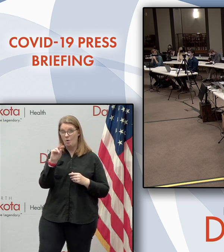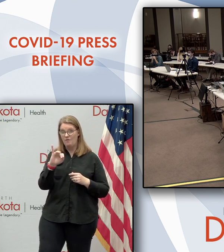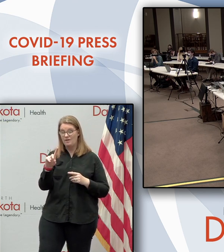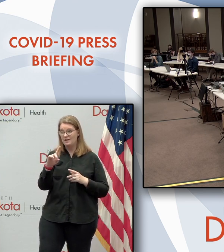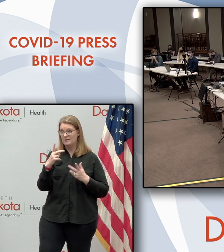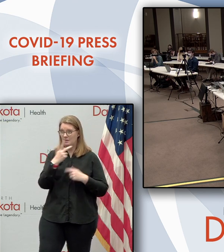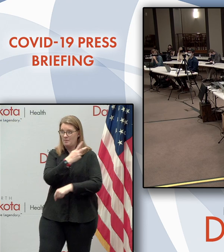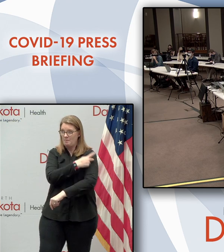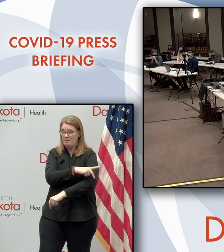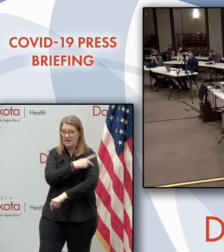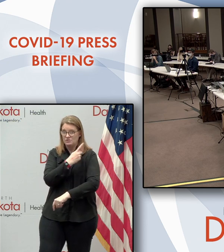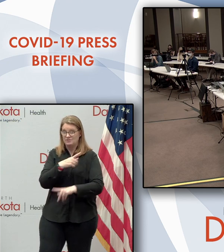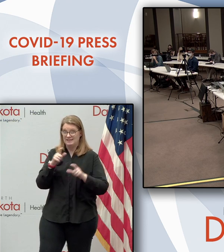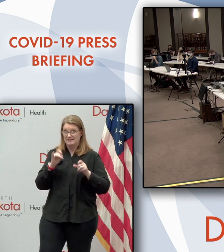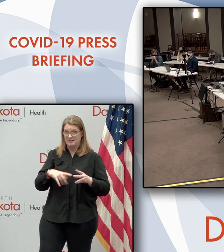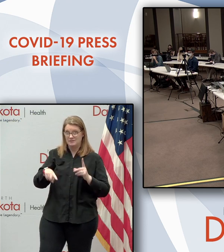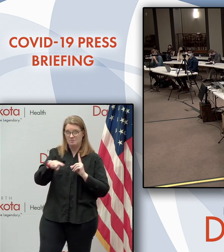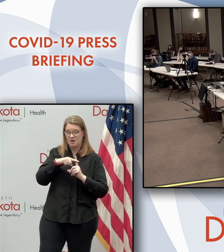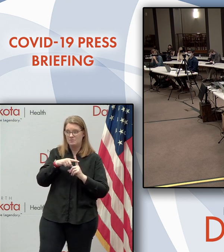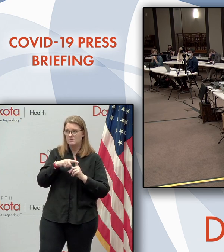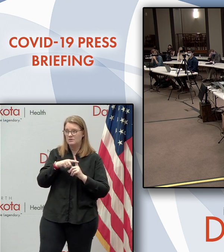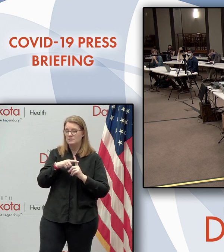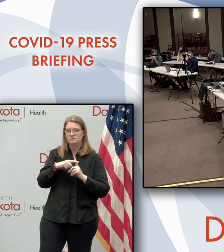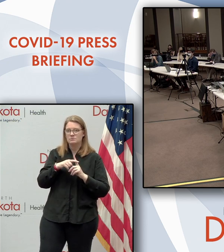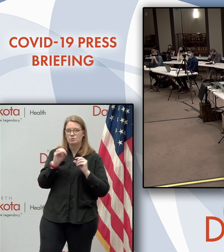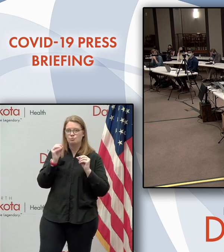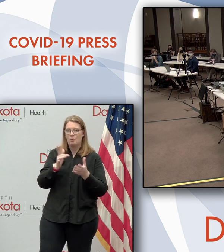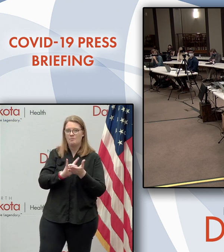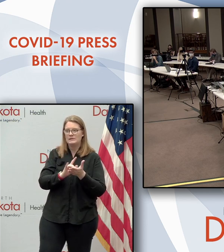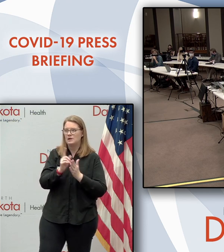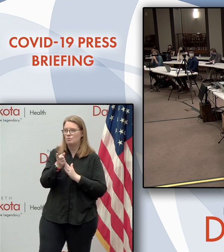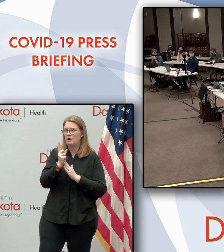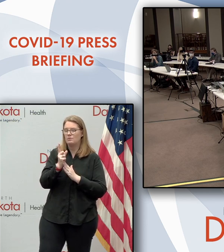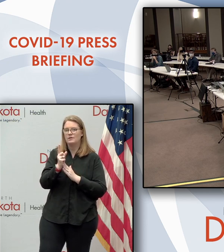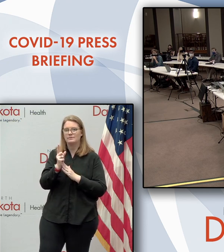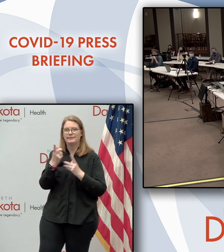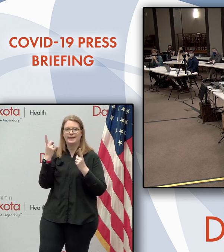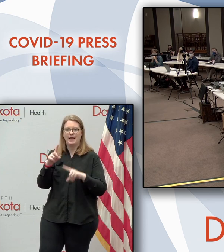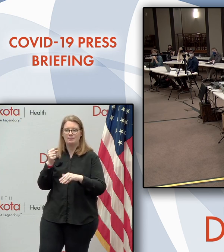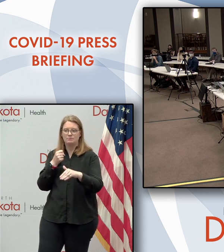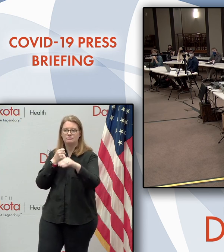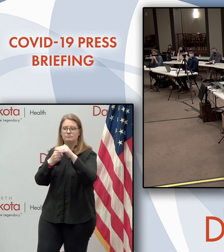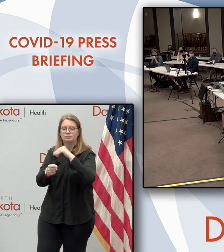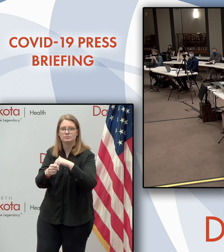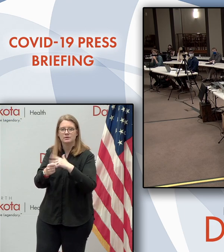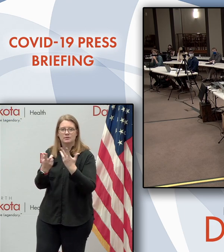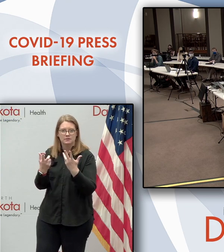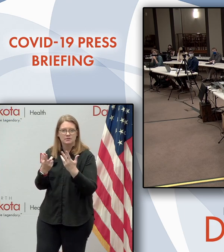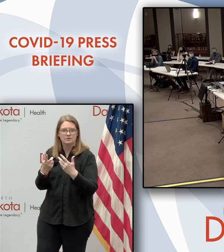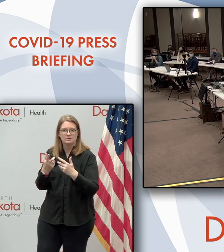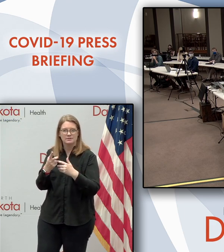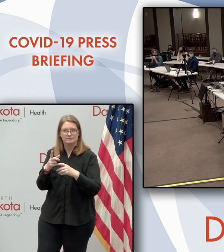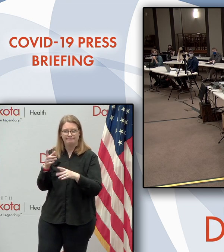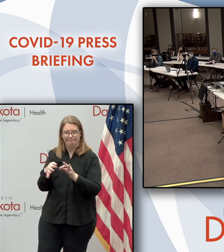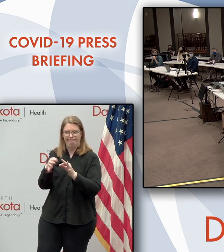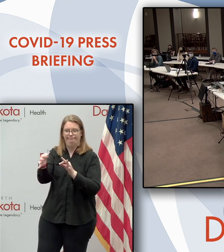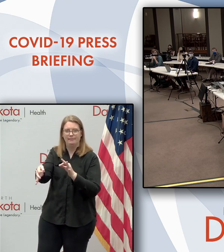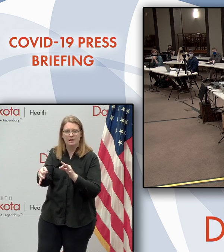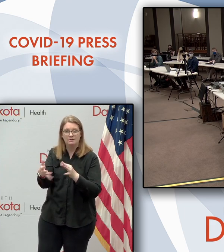testing positive were not able to receive medication right away and ended up in the hospital because of the delay. Is that something that can be fixed?